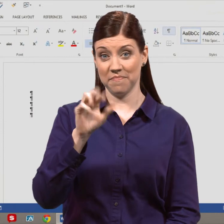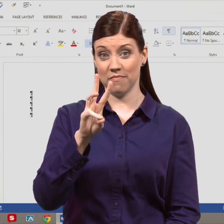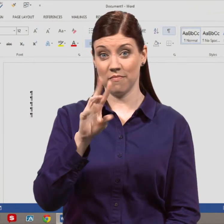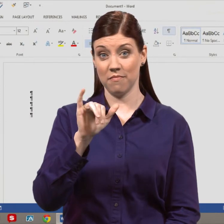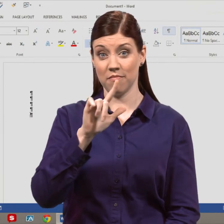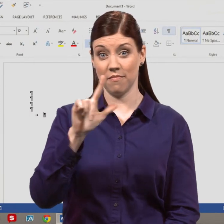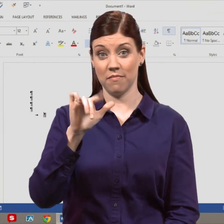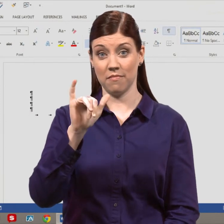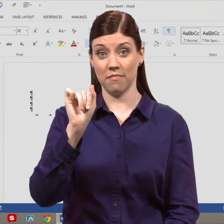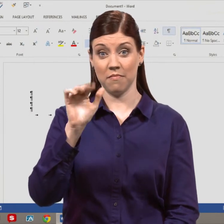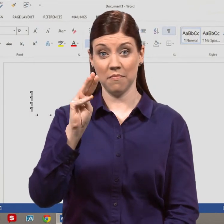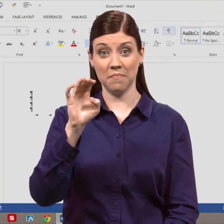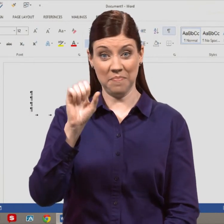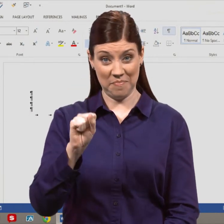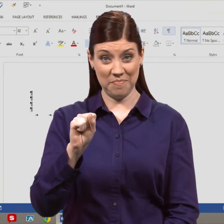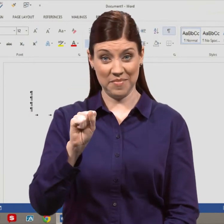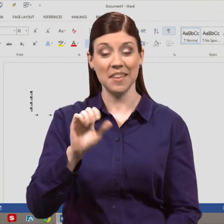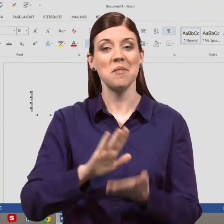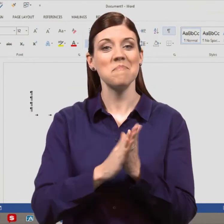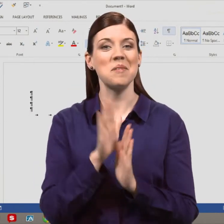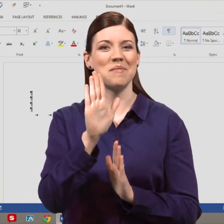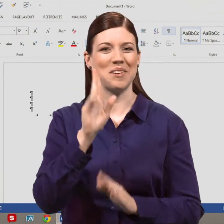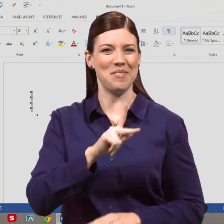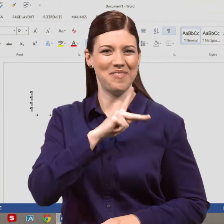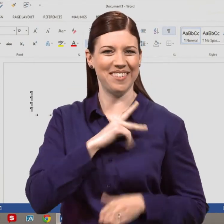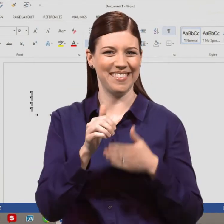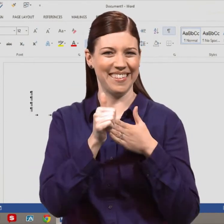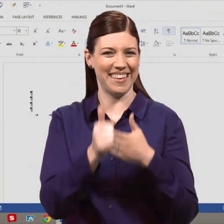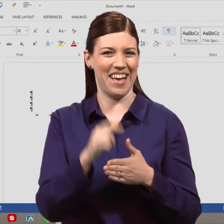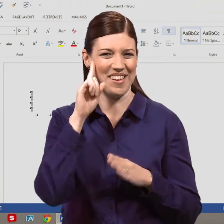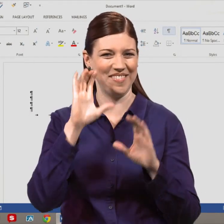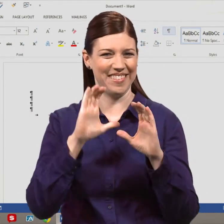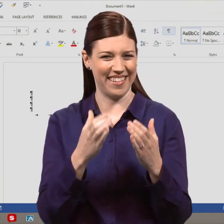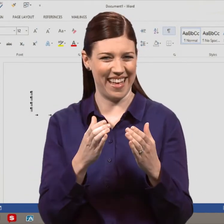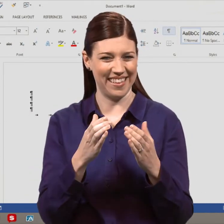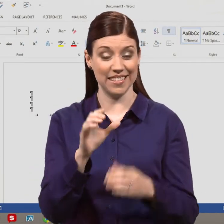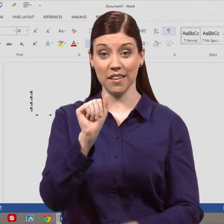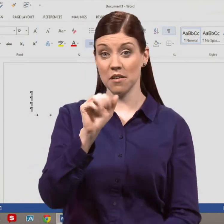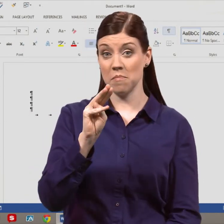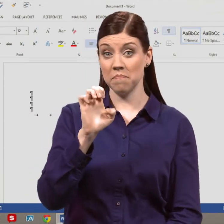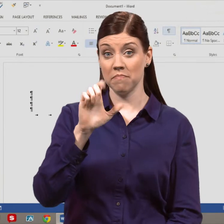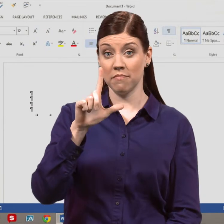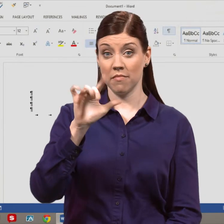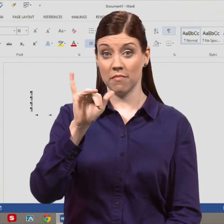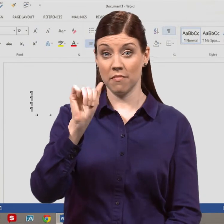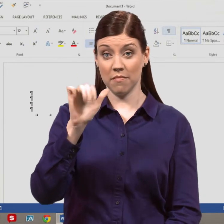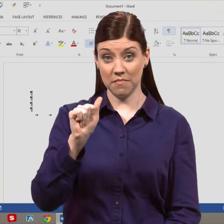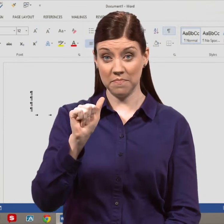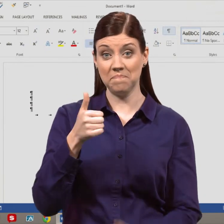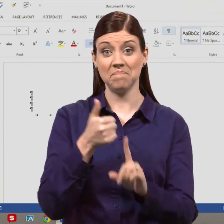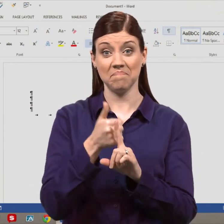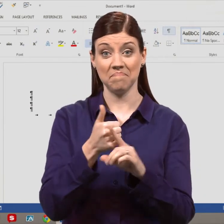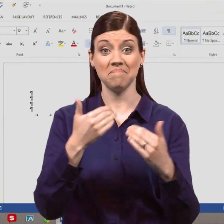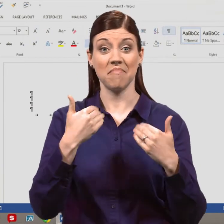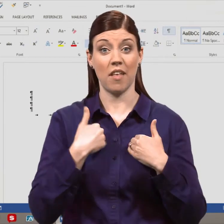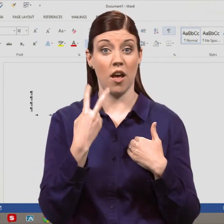Amelia holds two national certifications, RID, CINCT, and the Utah Professional Level Certification.